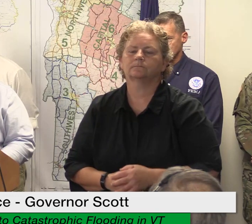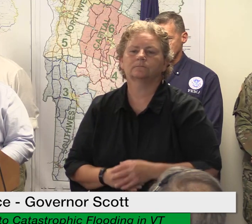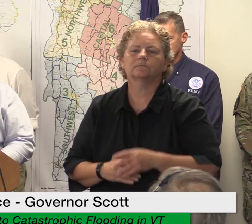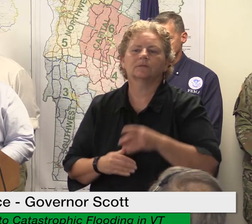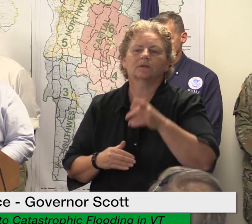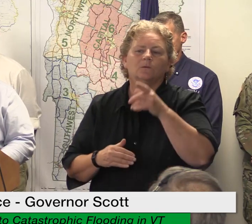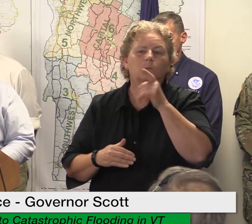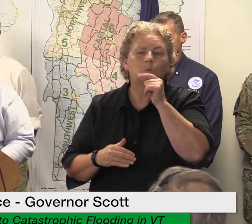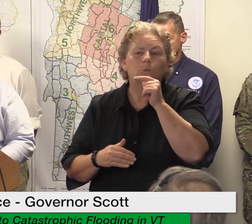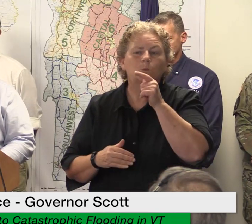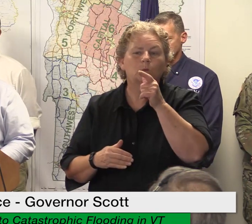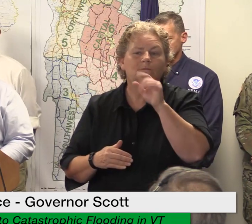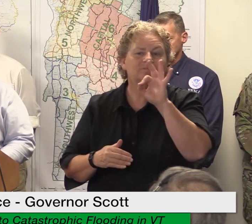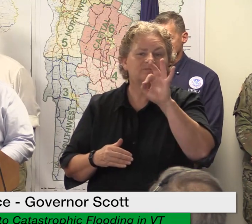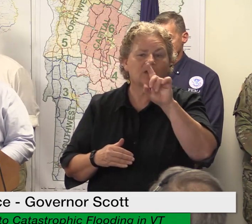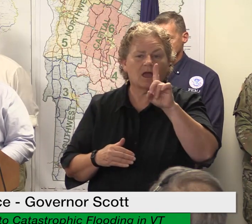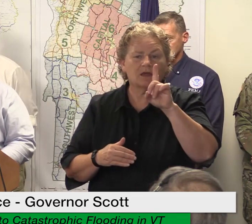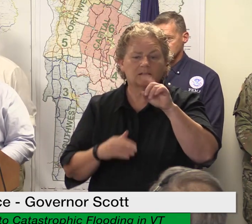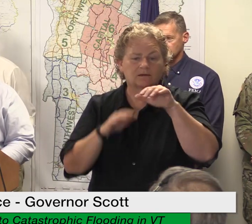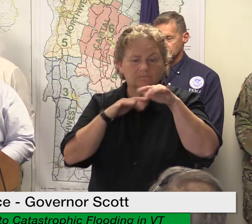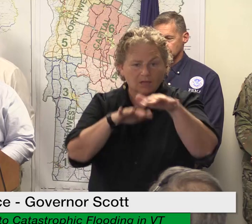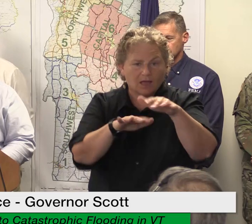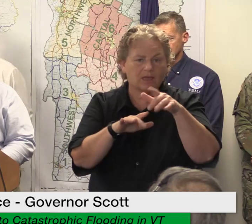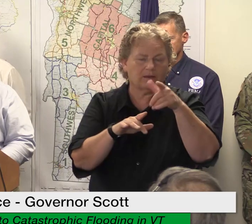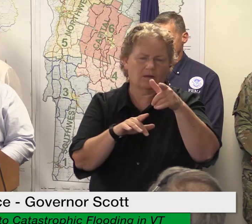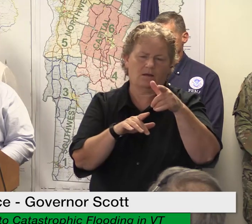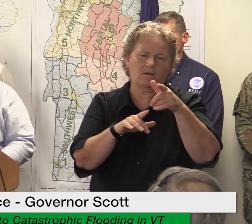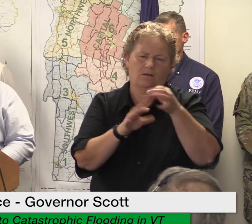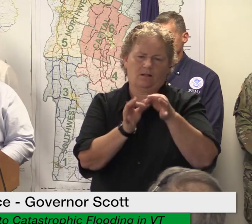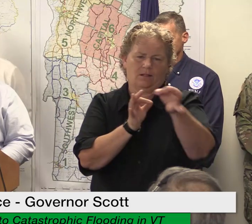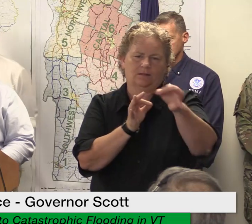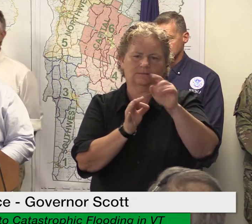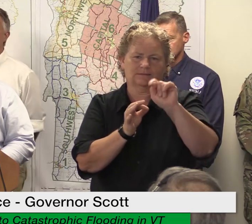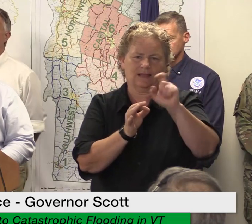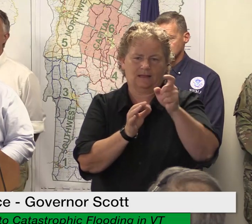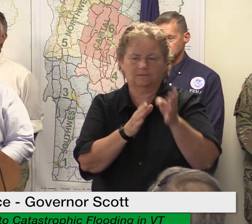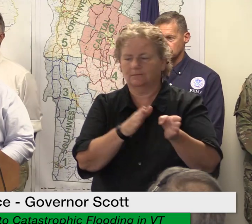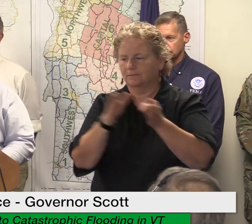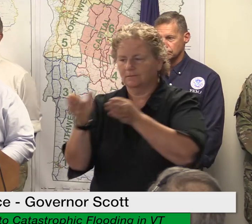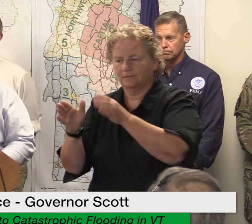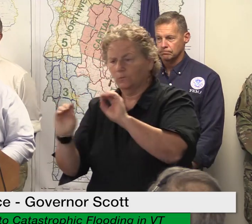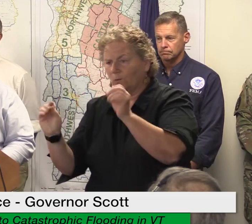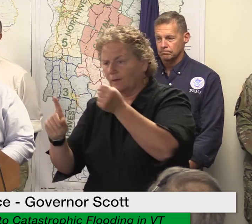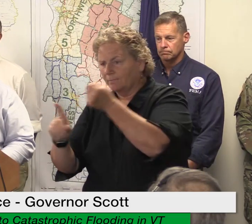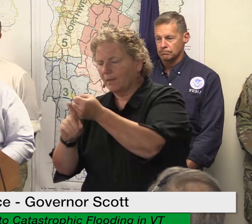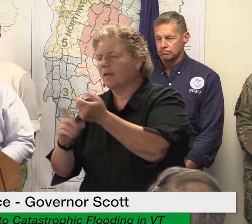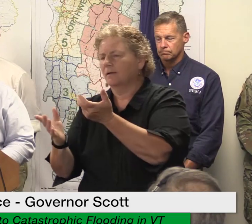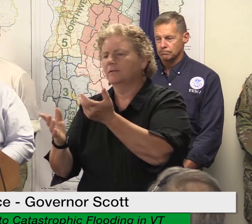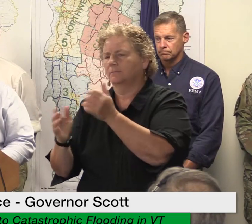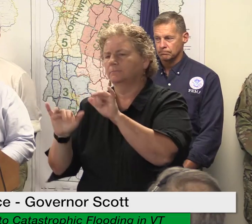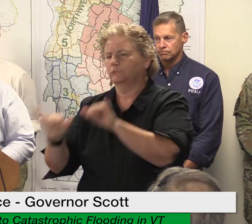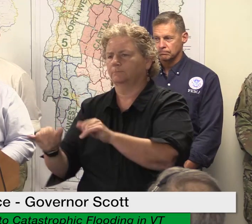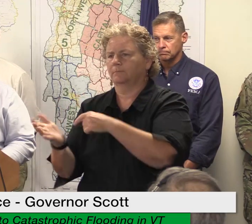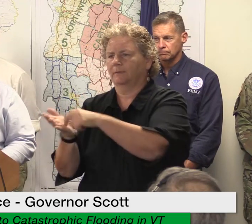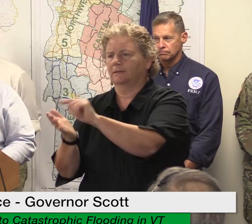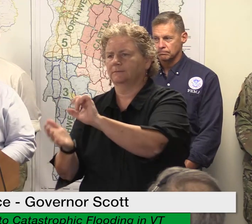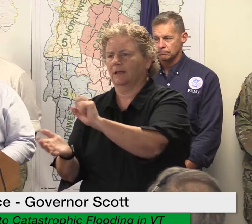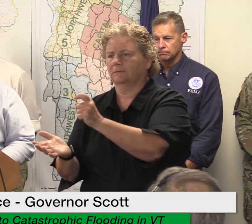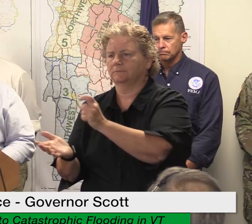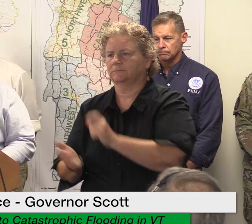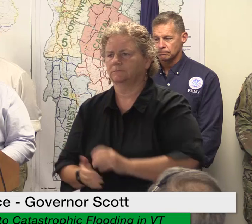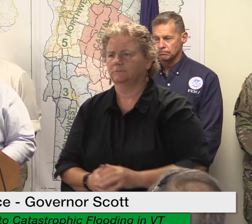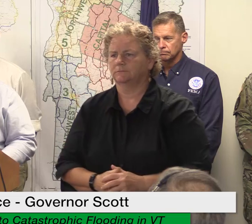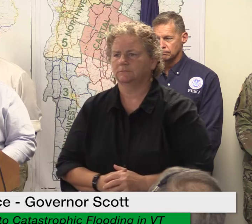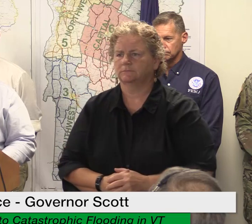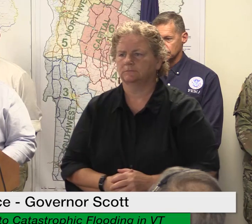original due dates in some cases the department may request proof of hardship before granting an extension but for those